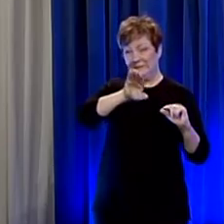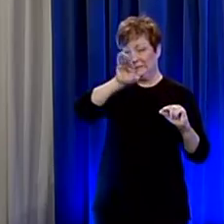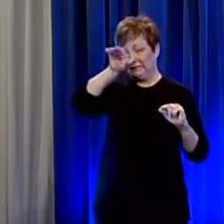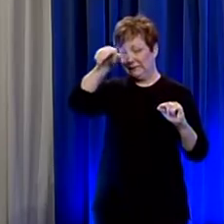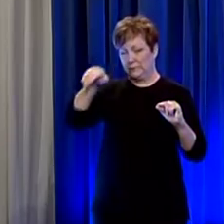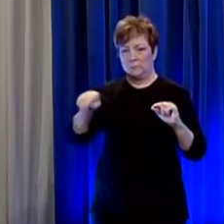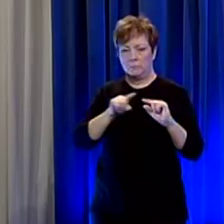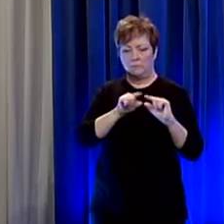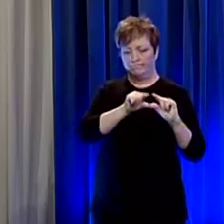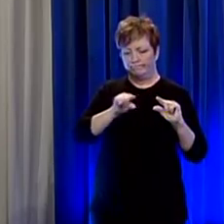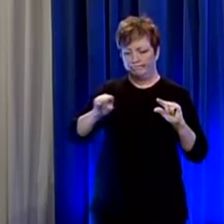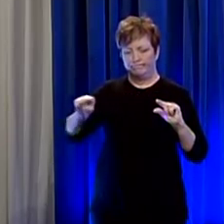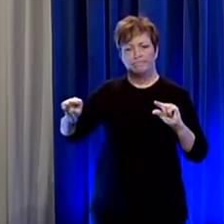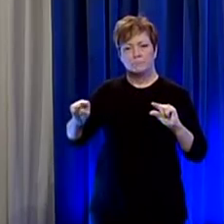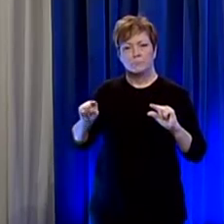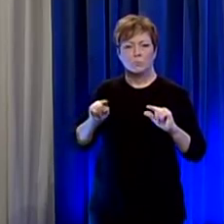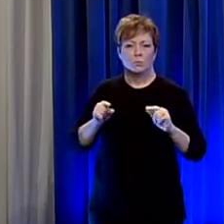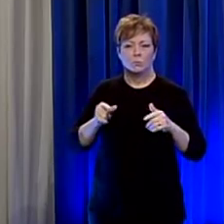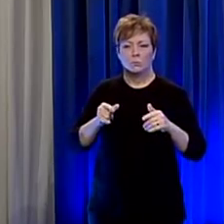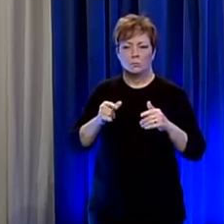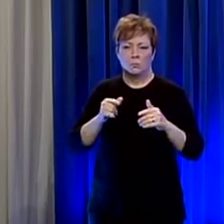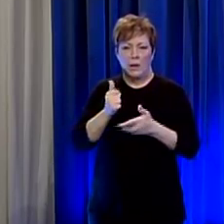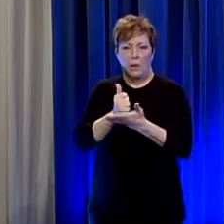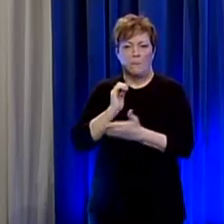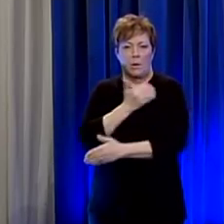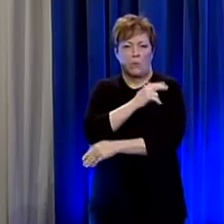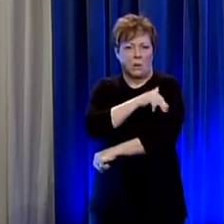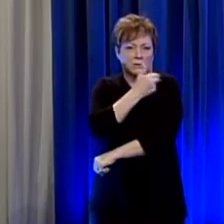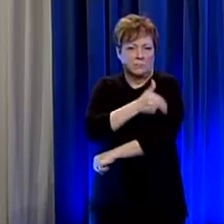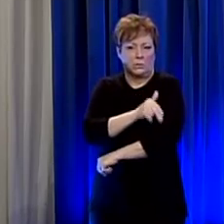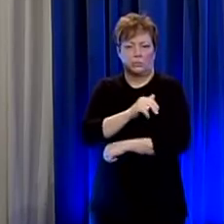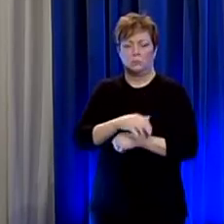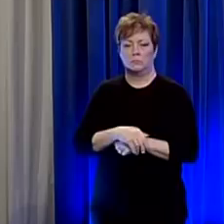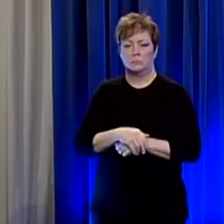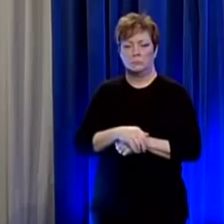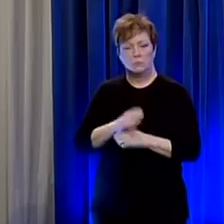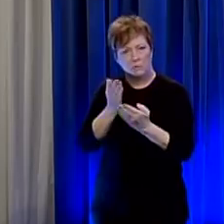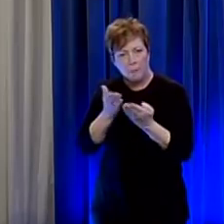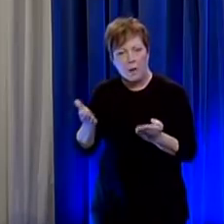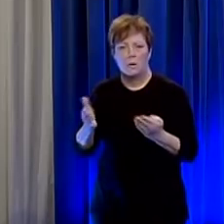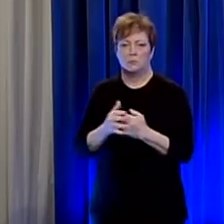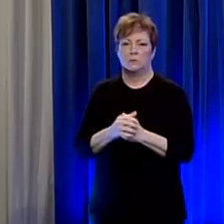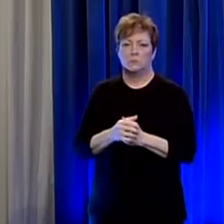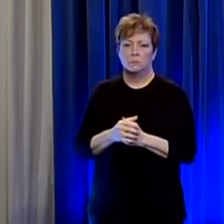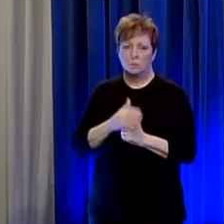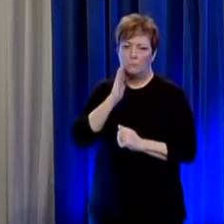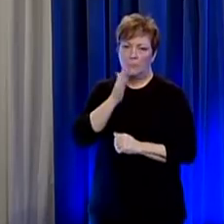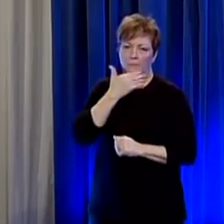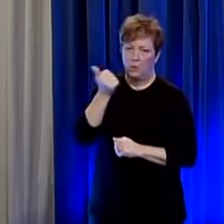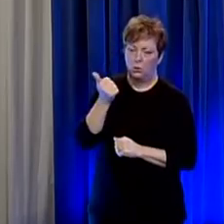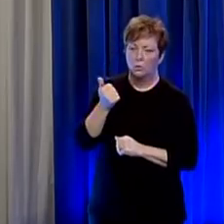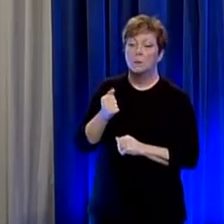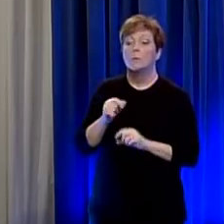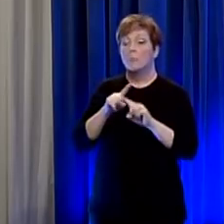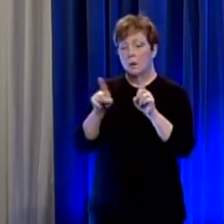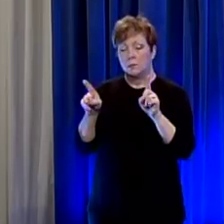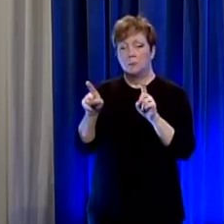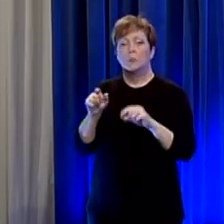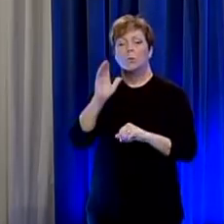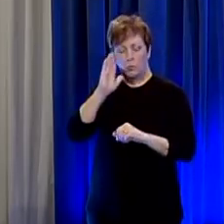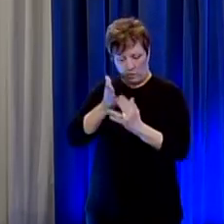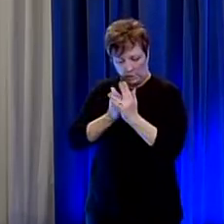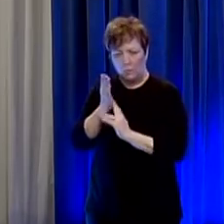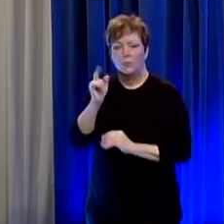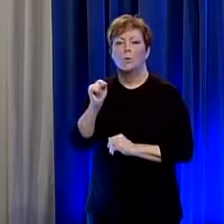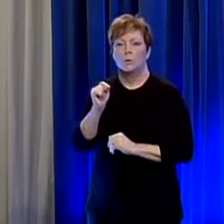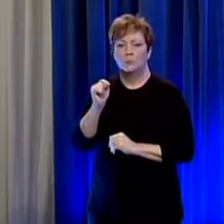be sick at any one time and there's just so many reasons that that's that that's a good thing so we'll get through this at